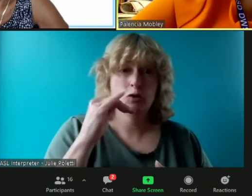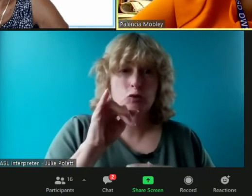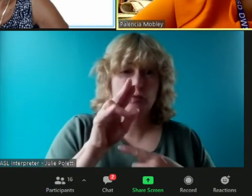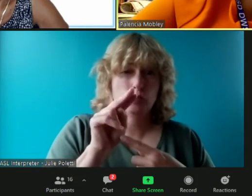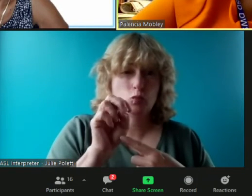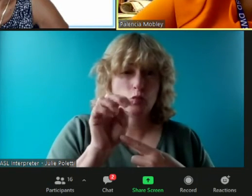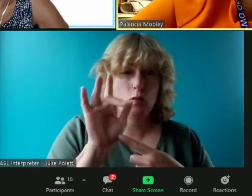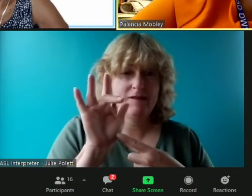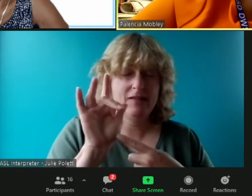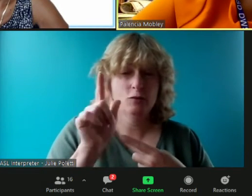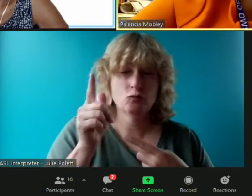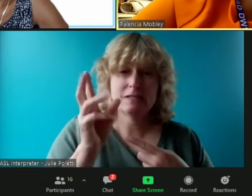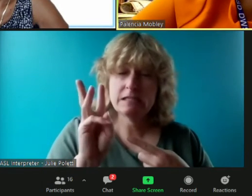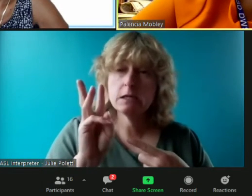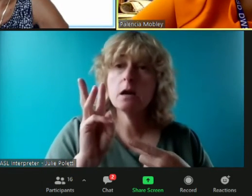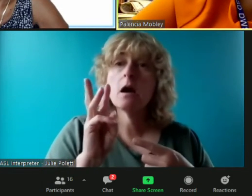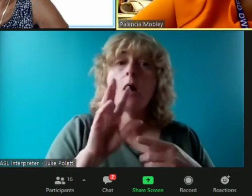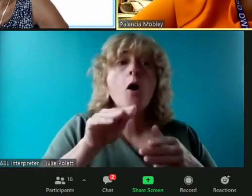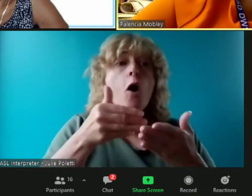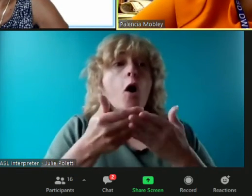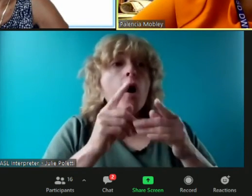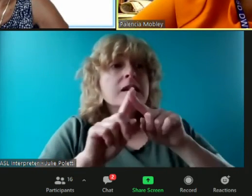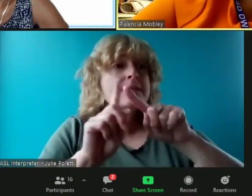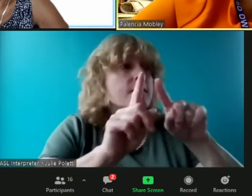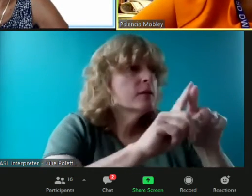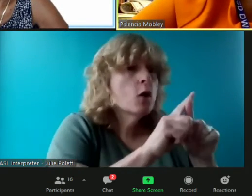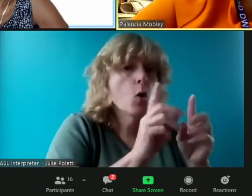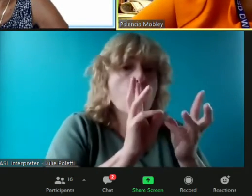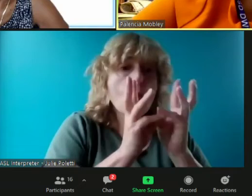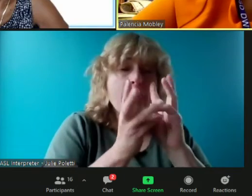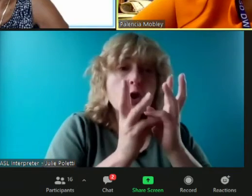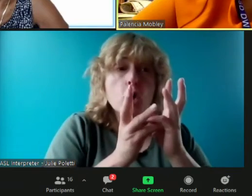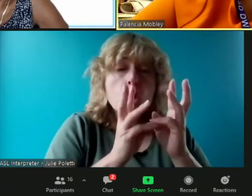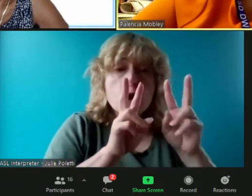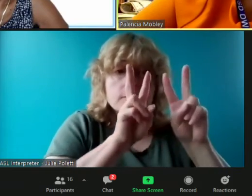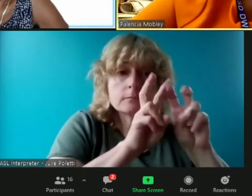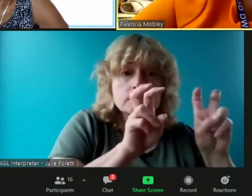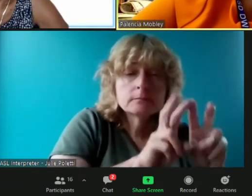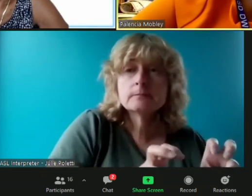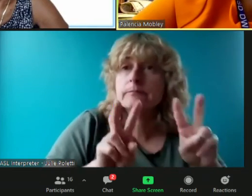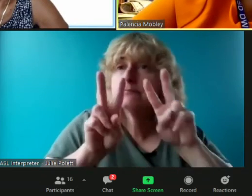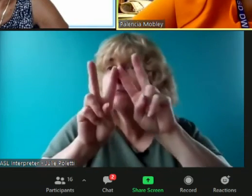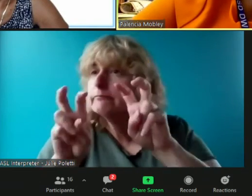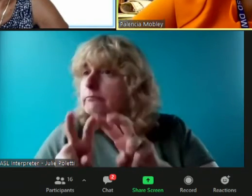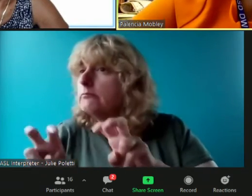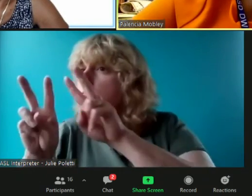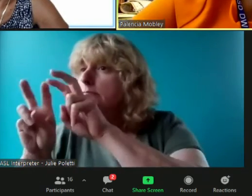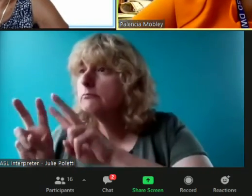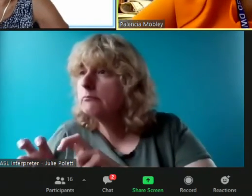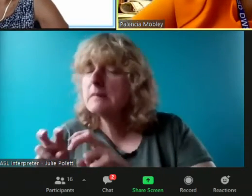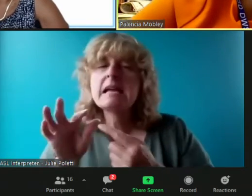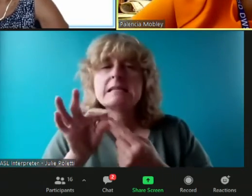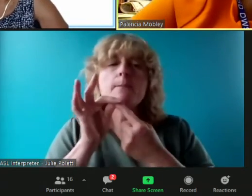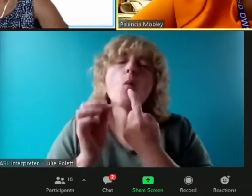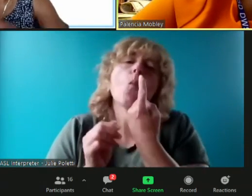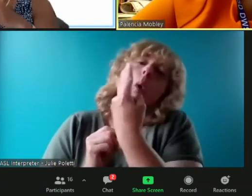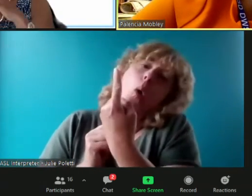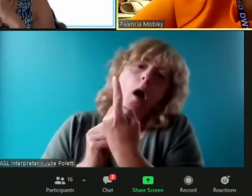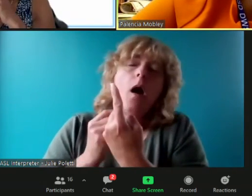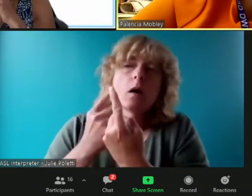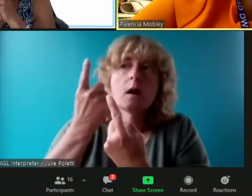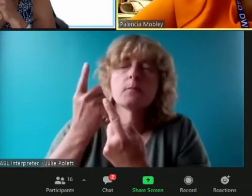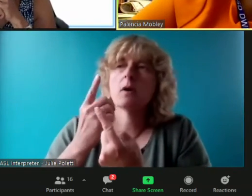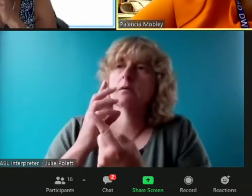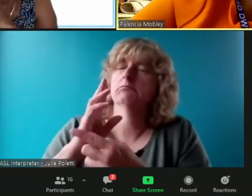analysis except for one one you know that somebody brought up later um that people